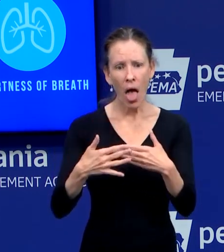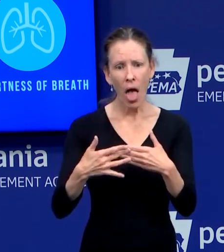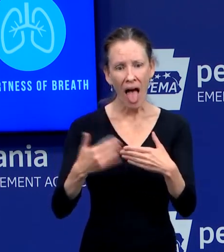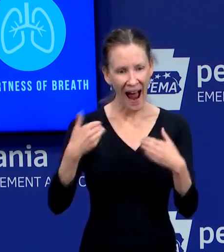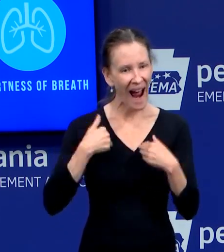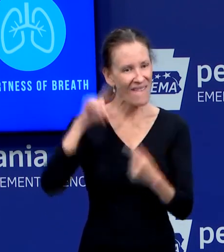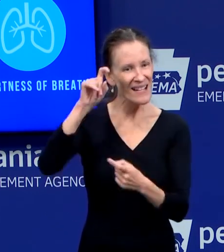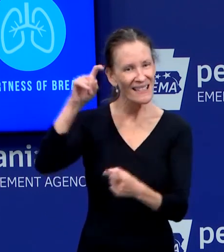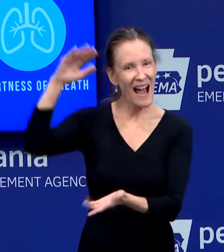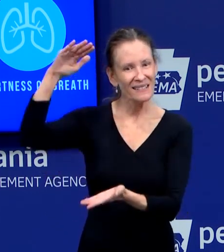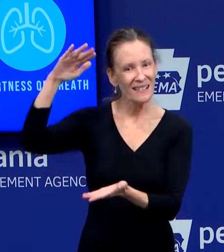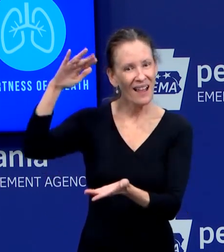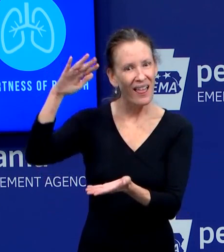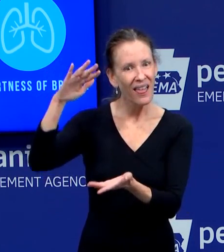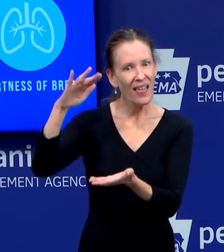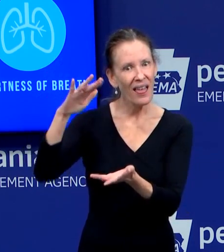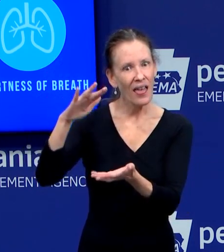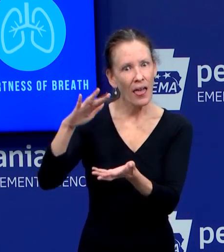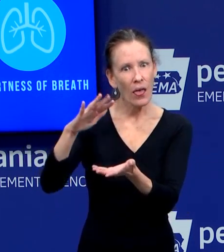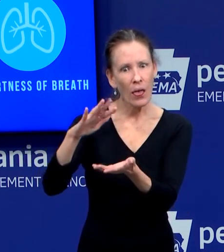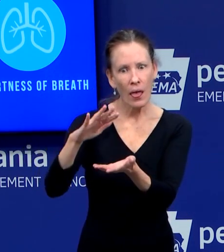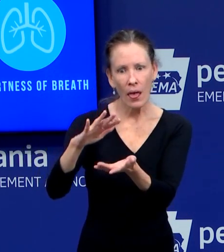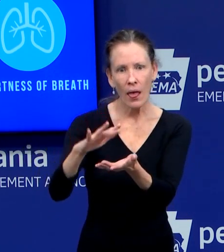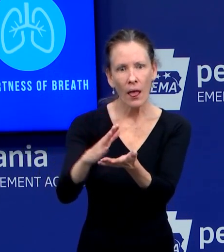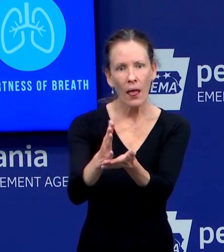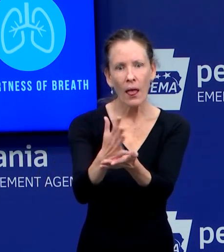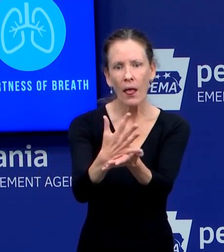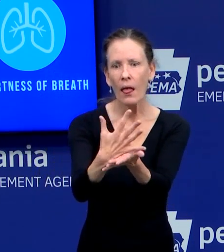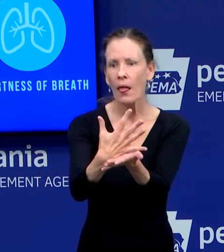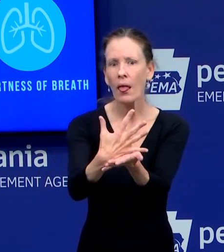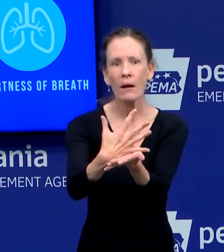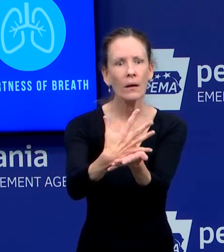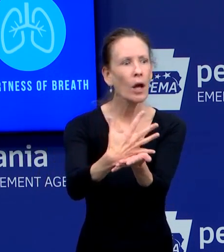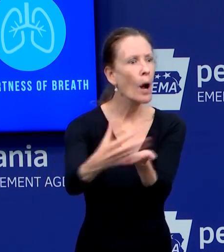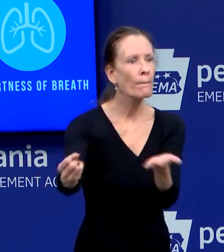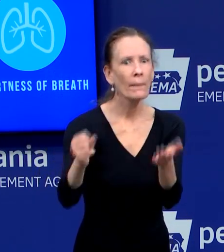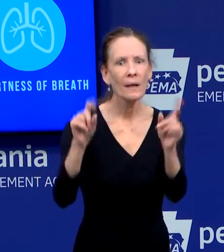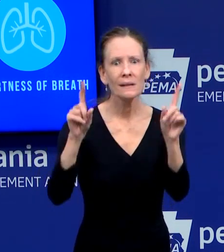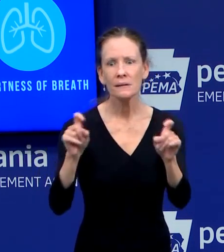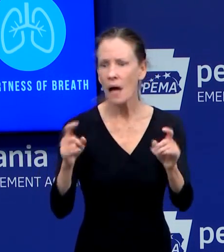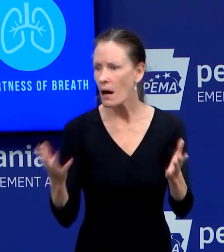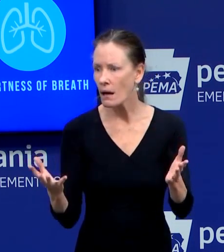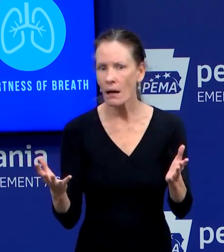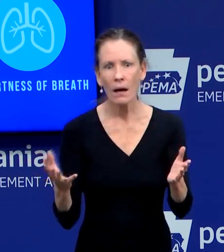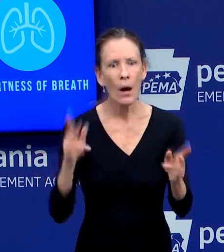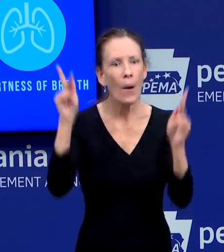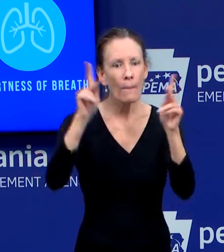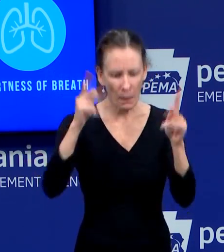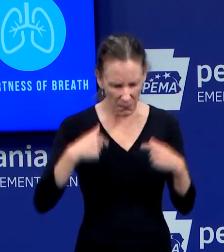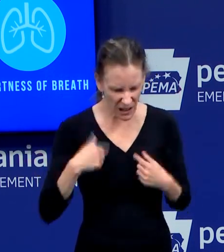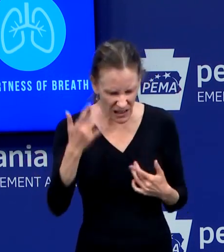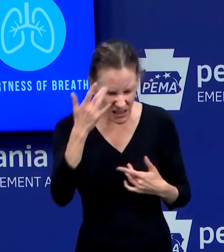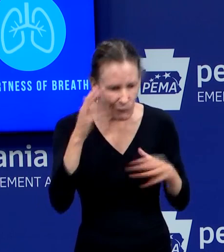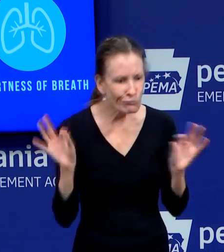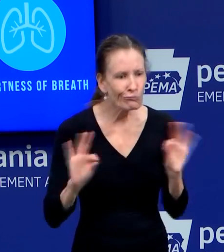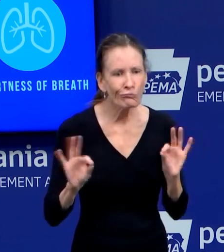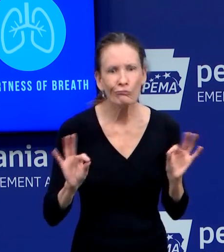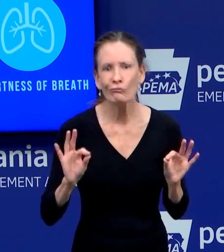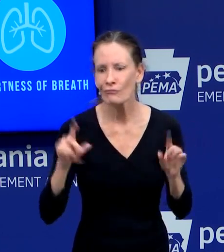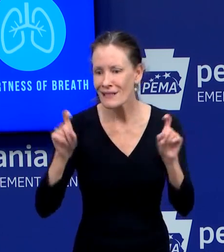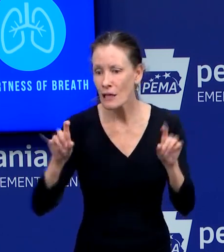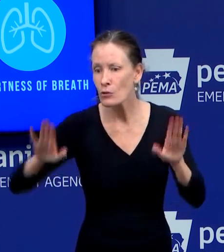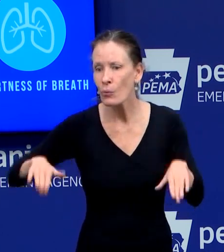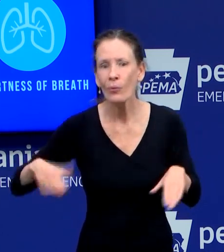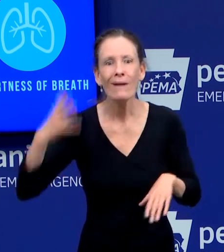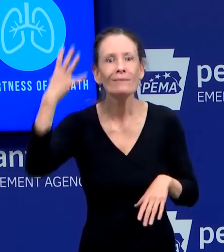allowed people to walk out the door, possibly with the- Well, let's go through the history of the testing, because it's only been, it has been